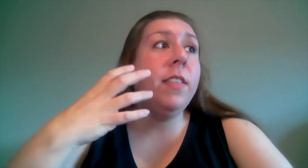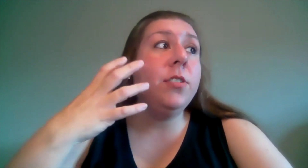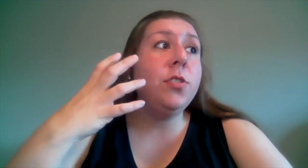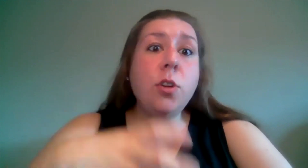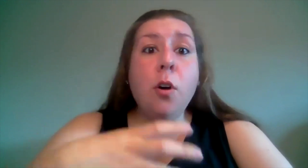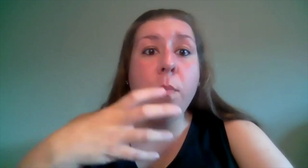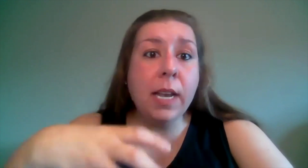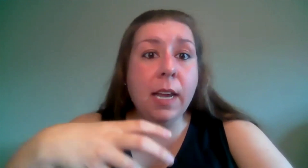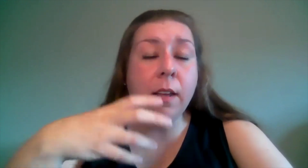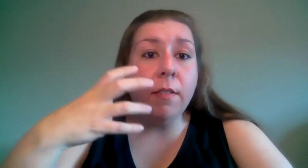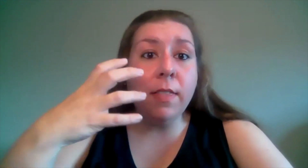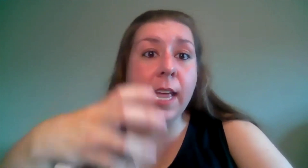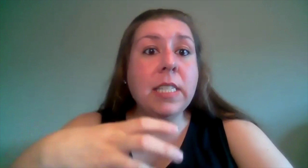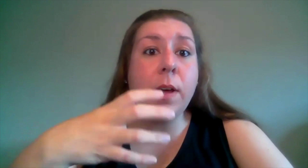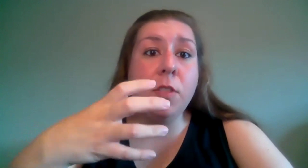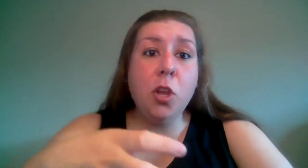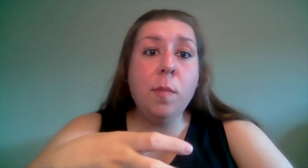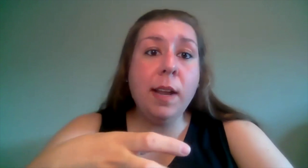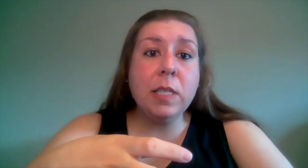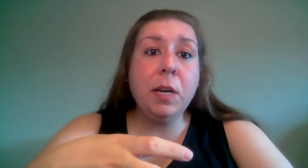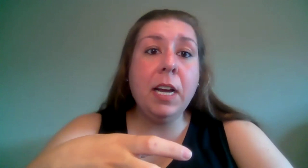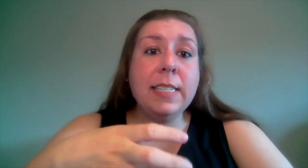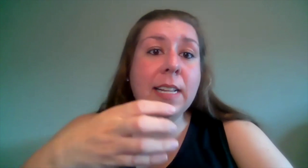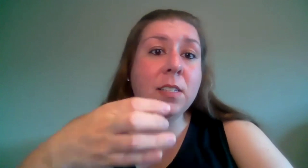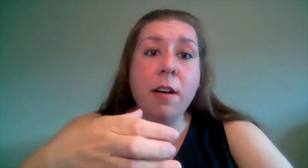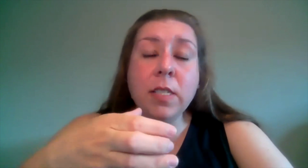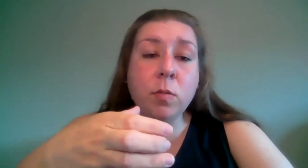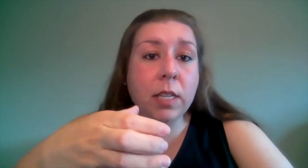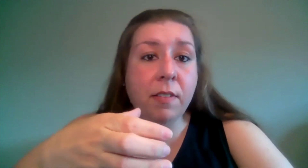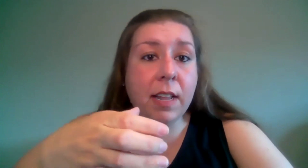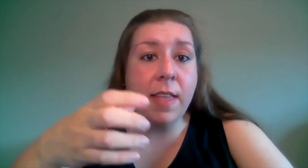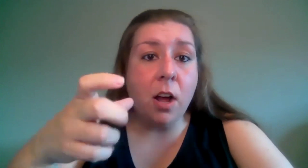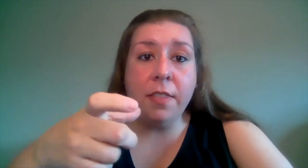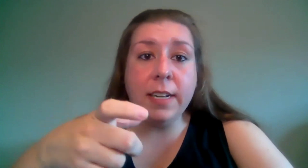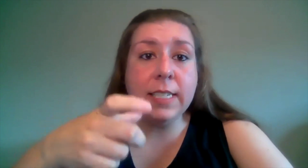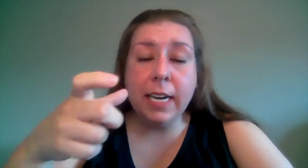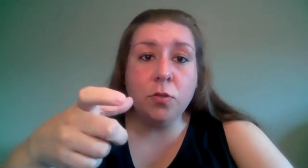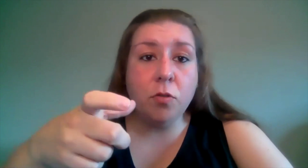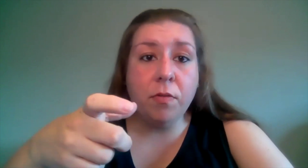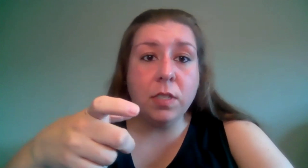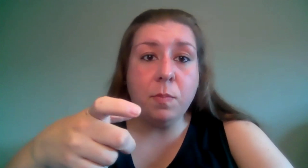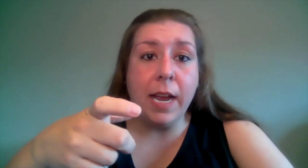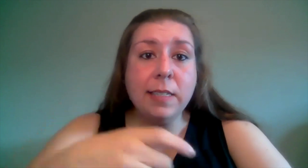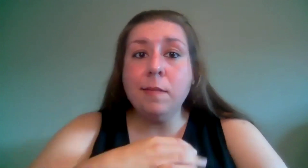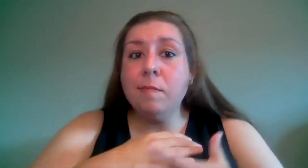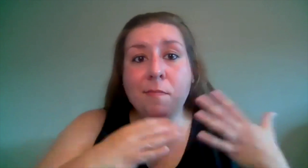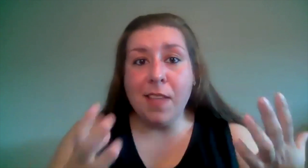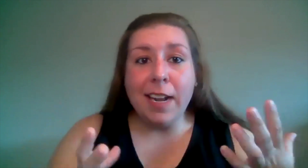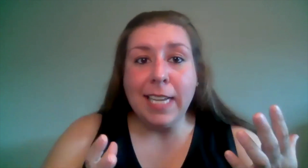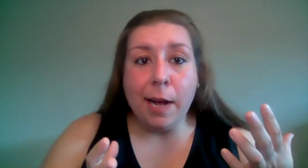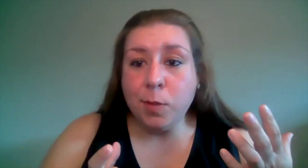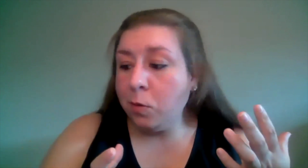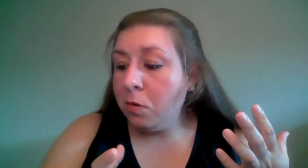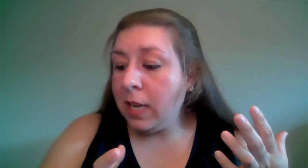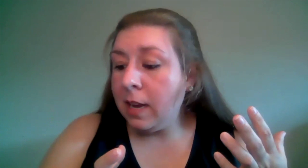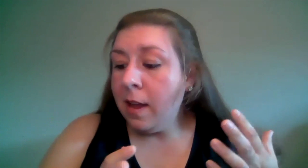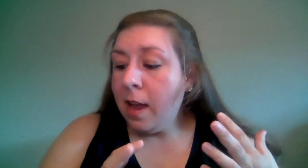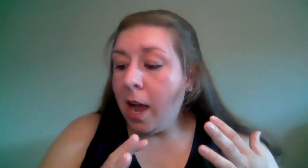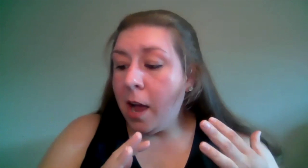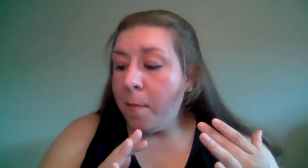there's so many things about the human experience that as long as we're living in that authentic and truthful space that is absolutely um